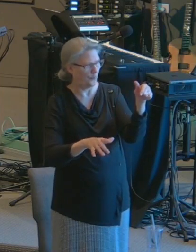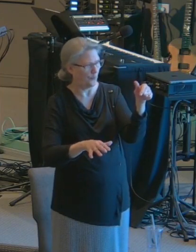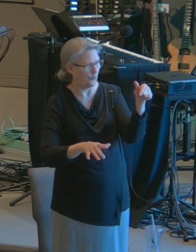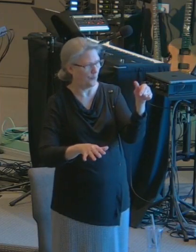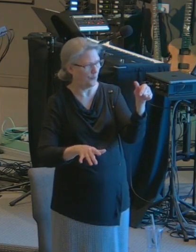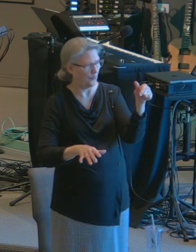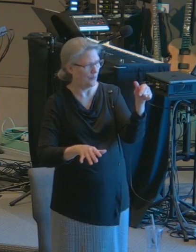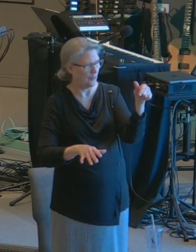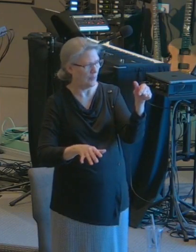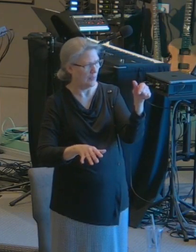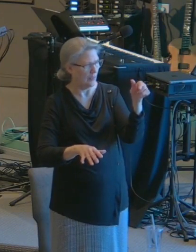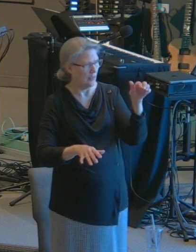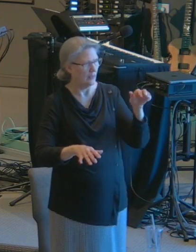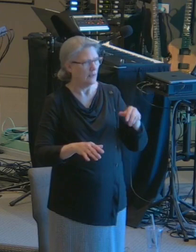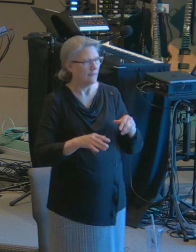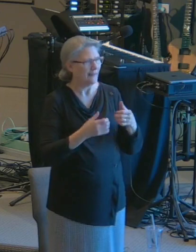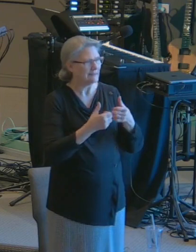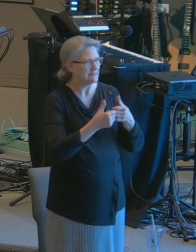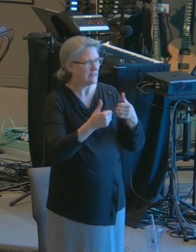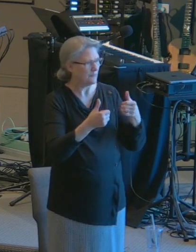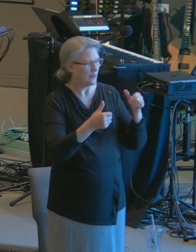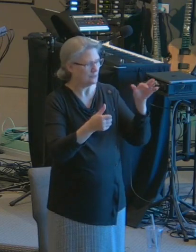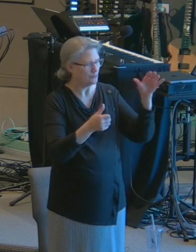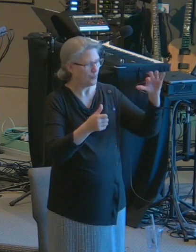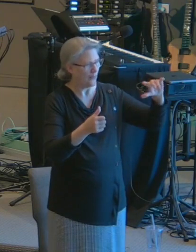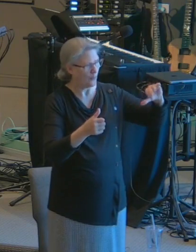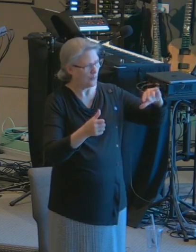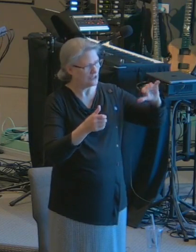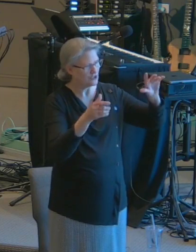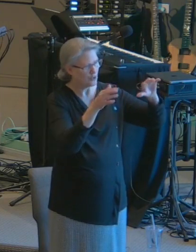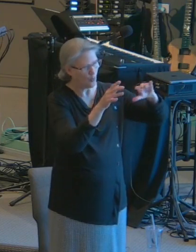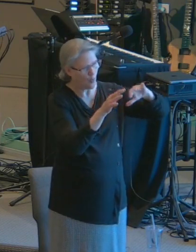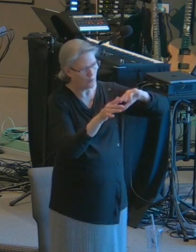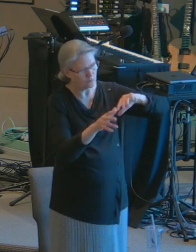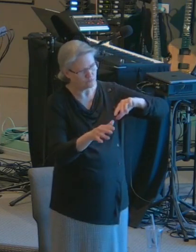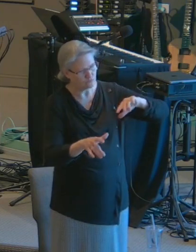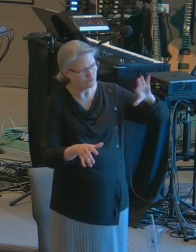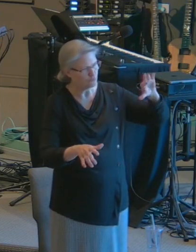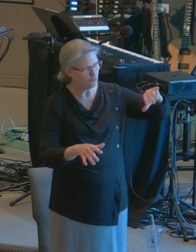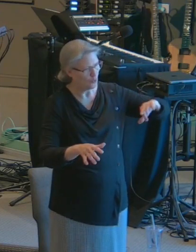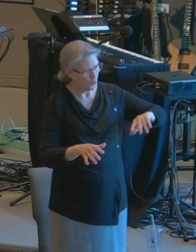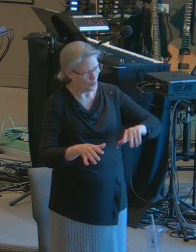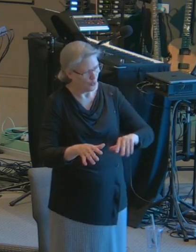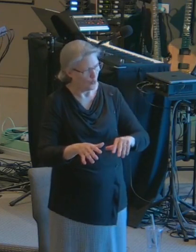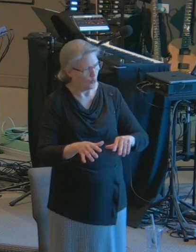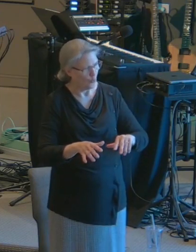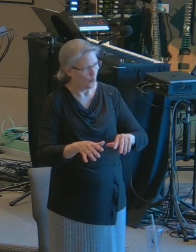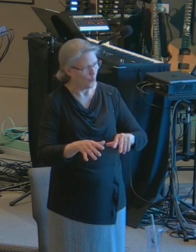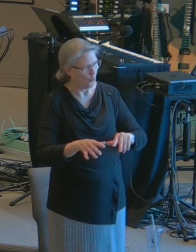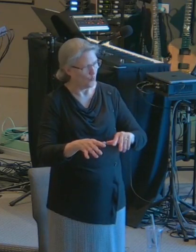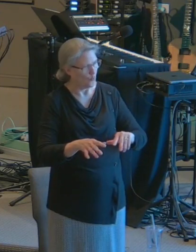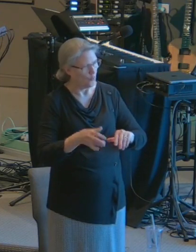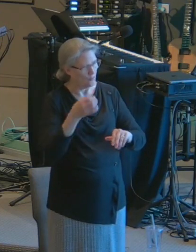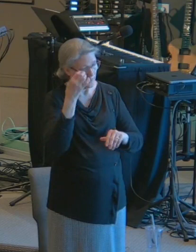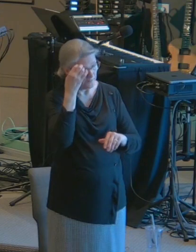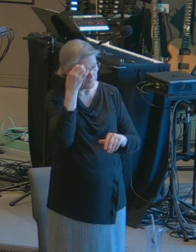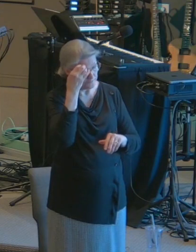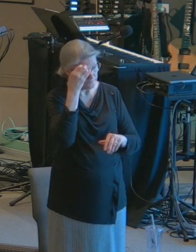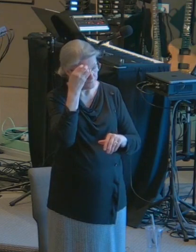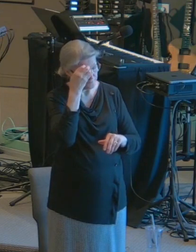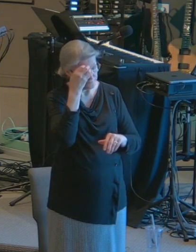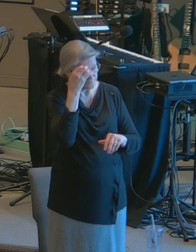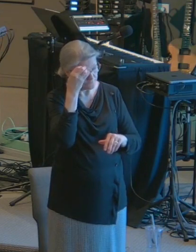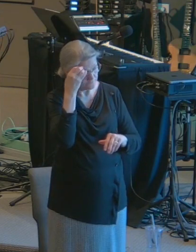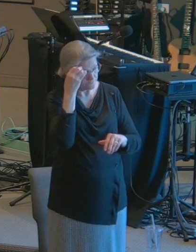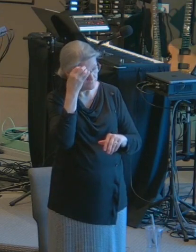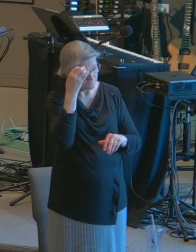separate to the point that when they reach their source of refilling the other